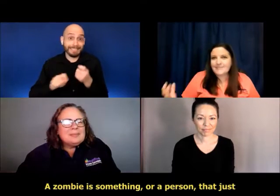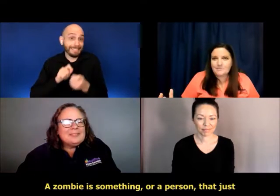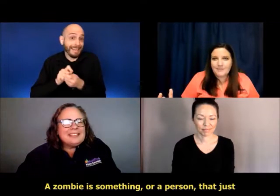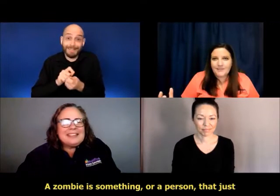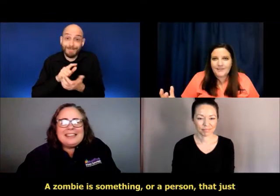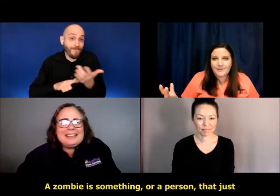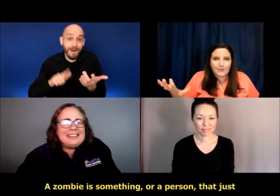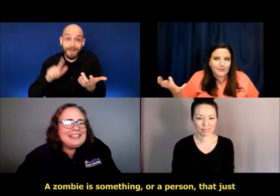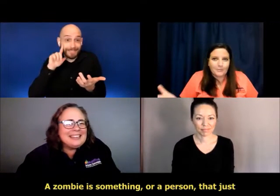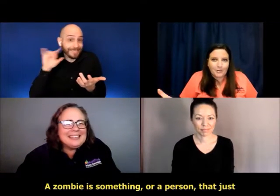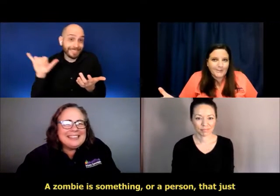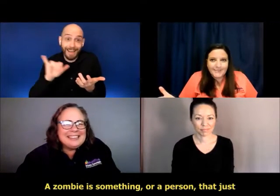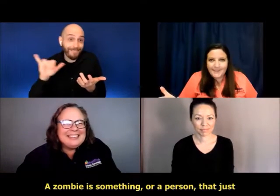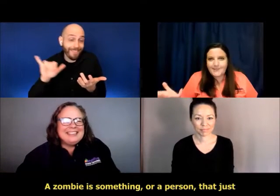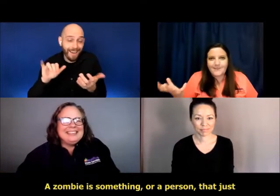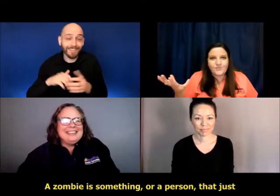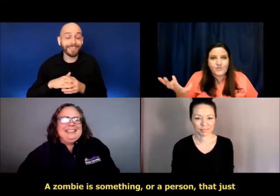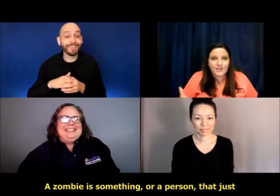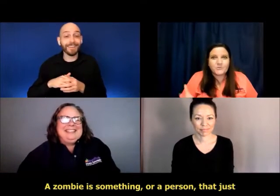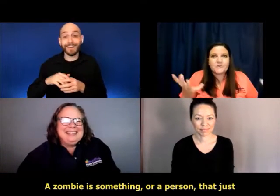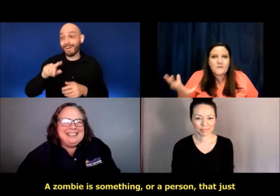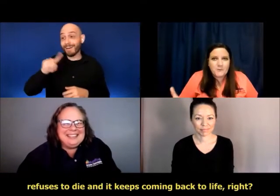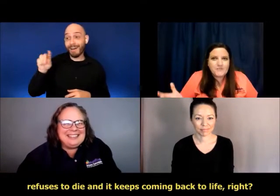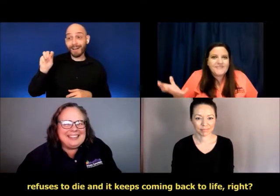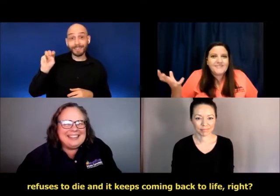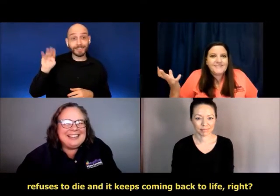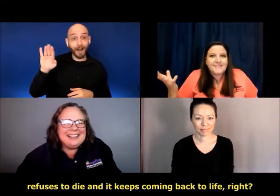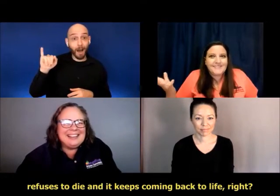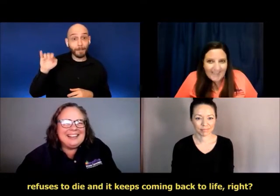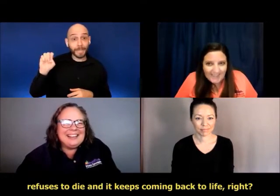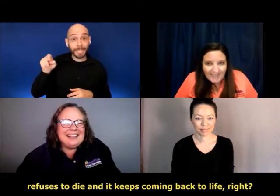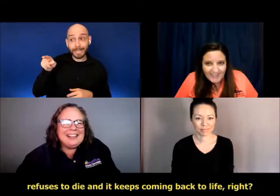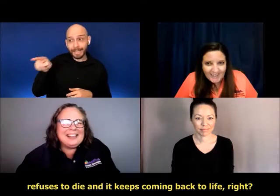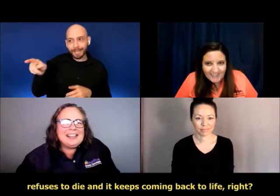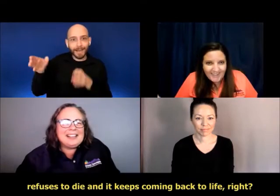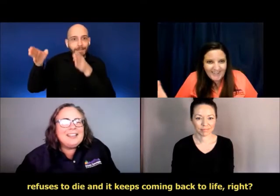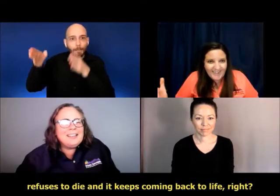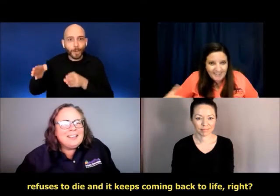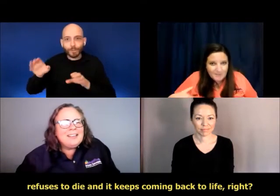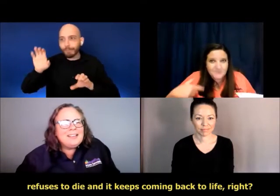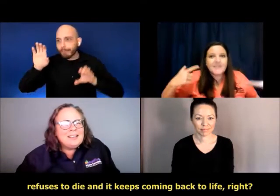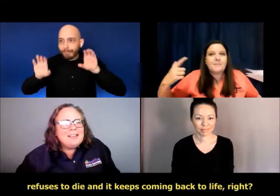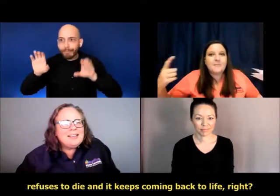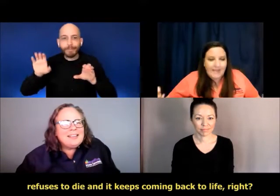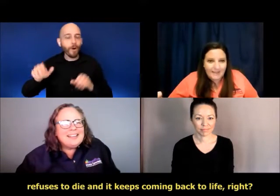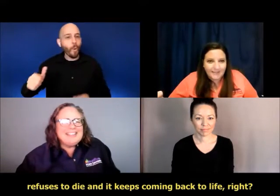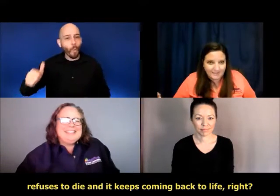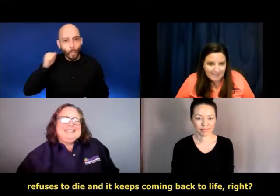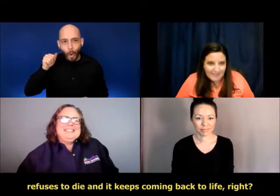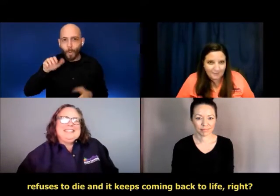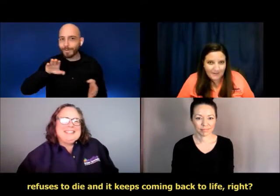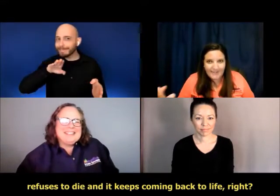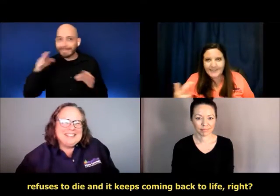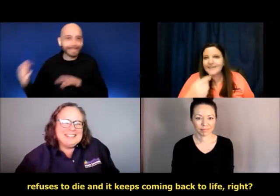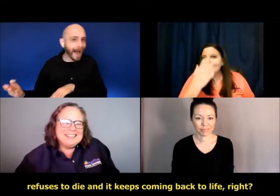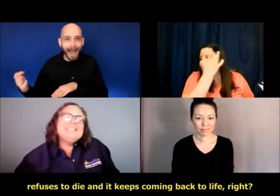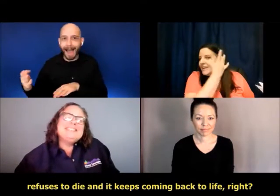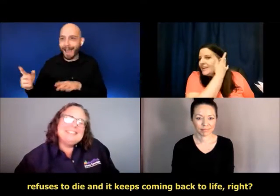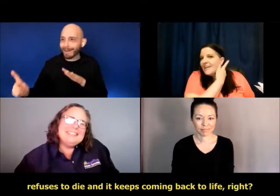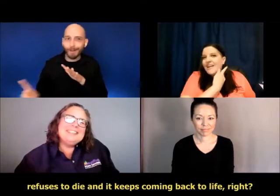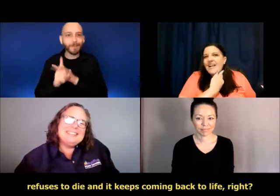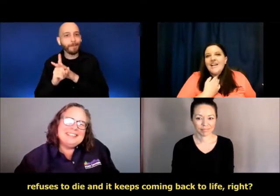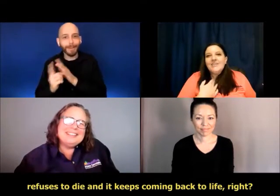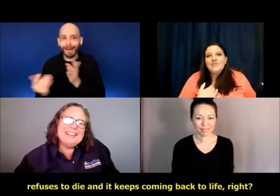something or a person that just refuses to die and it keeps coming back to life. Right.